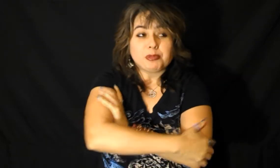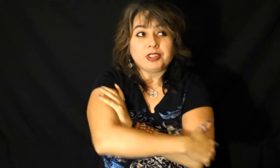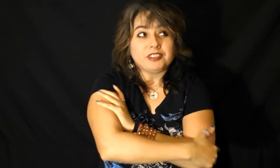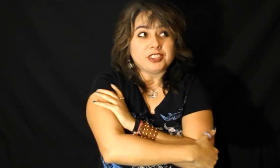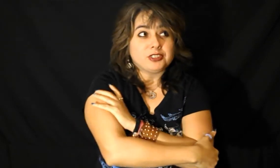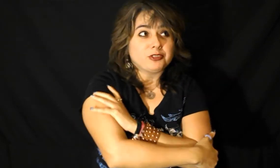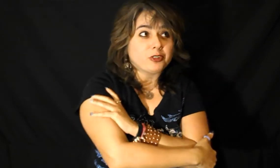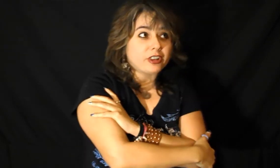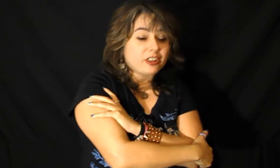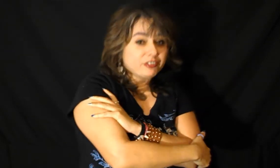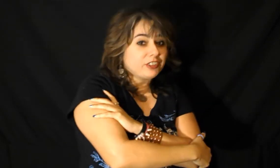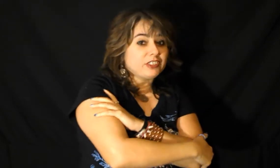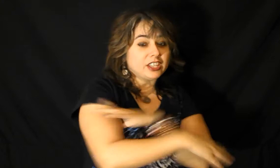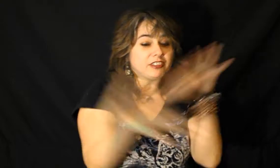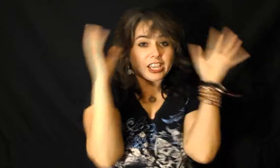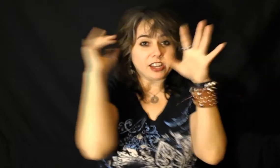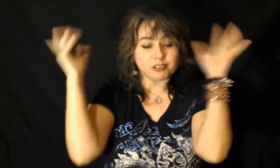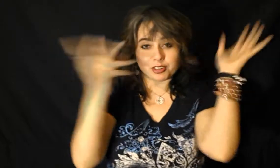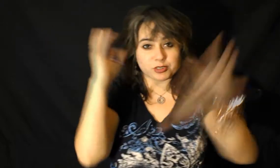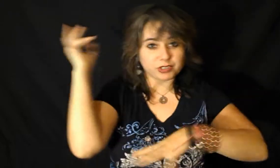preview for their 50th anniversary